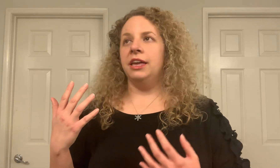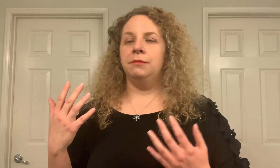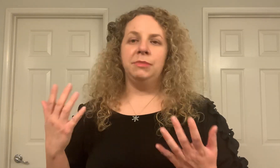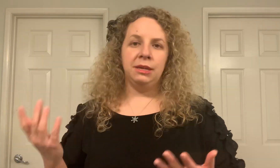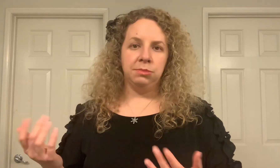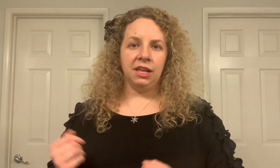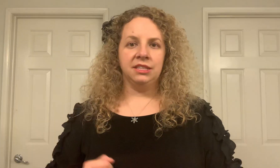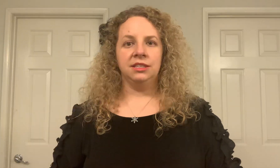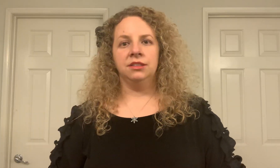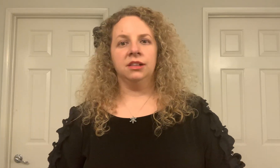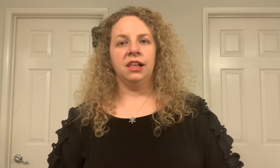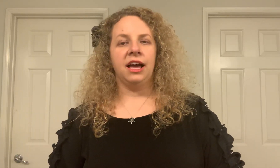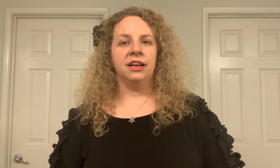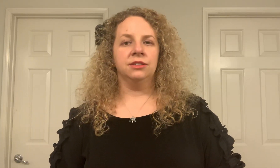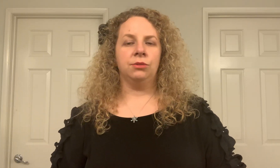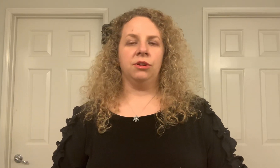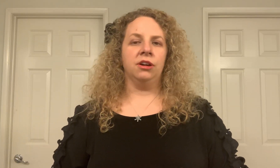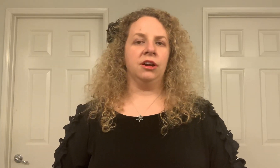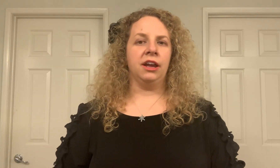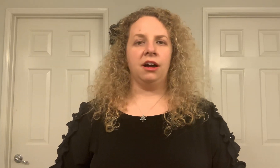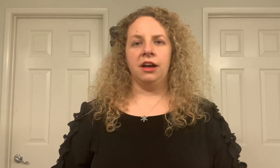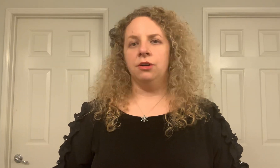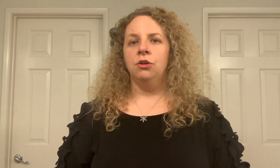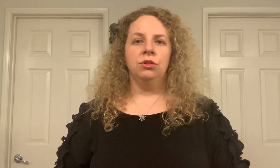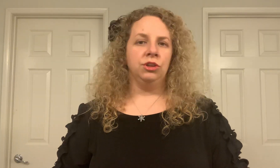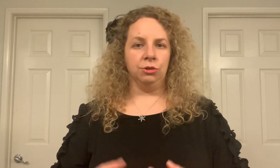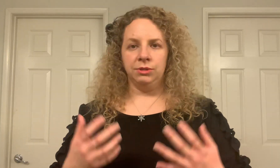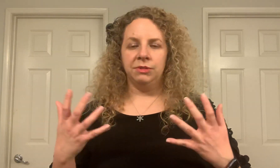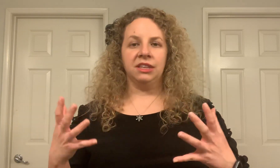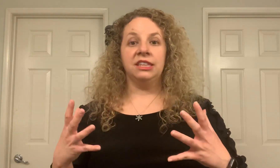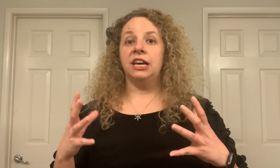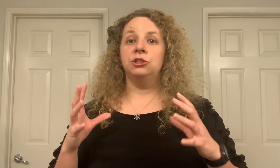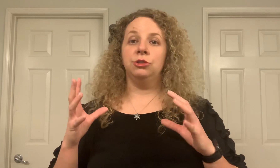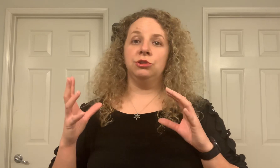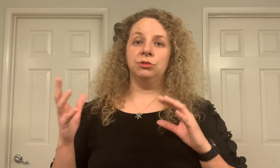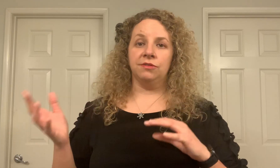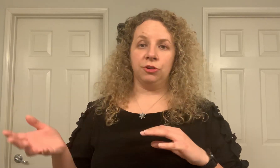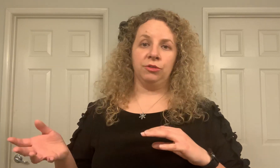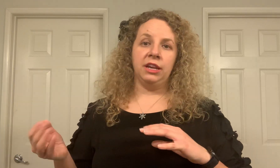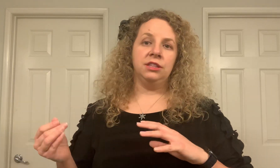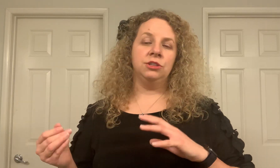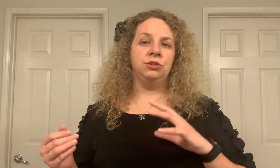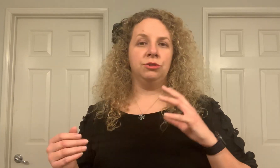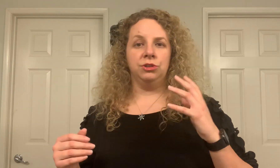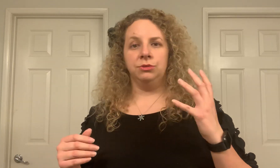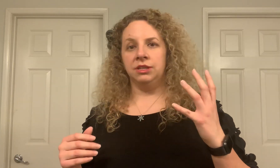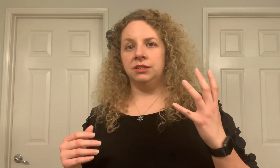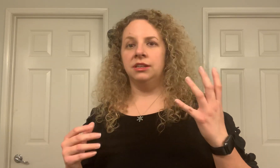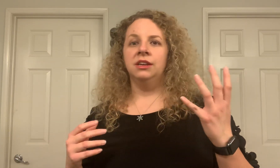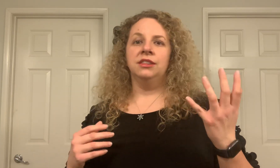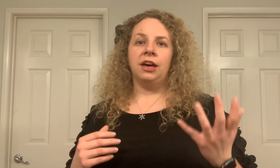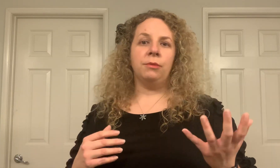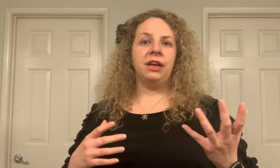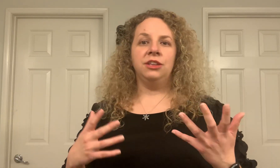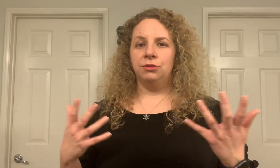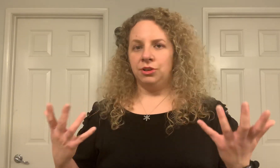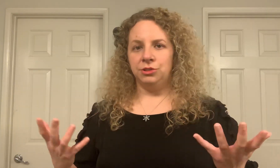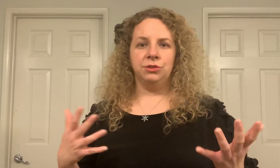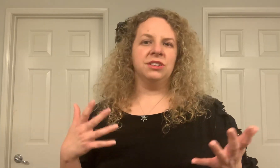a B plus in the class or I got, you know, something like that. So you can use it for grades. You can use it that way and you can also use it